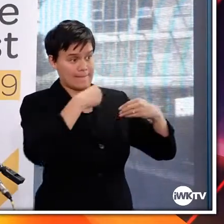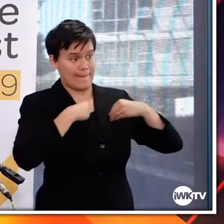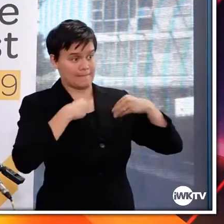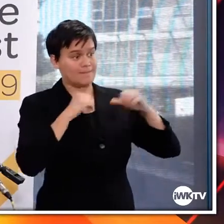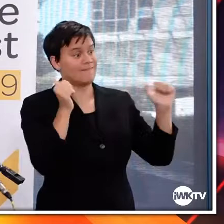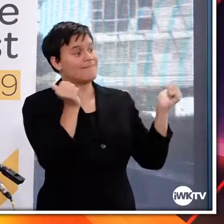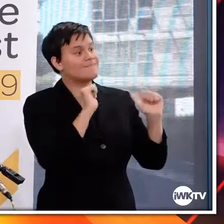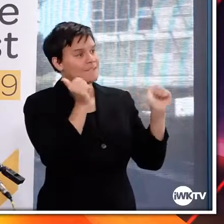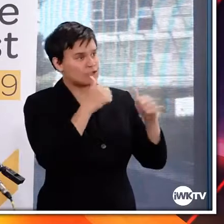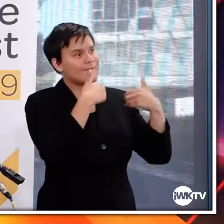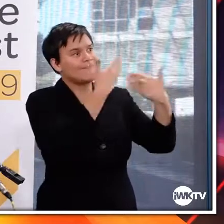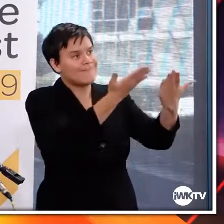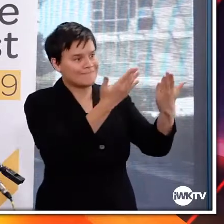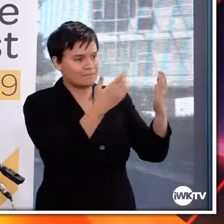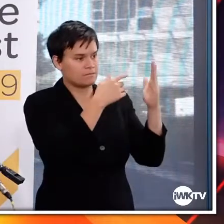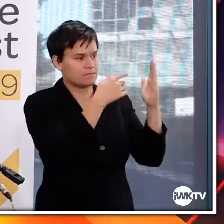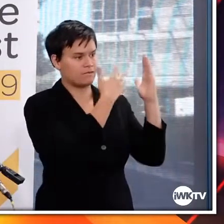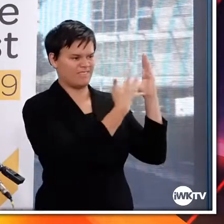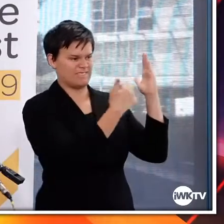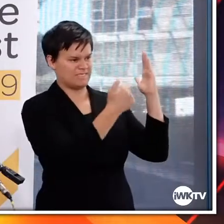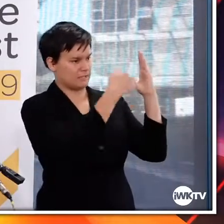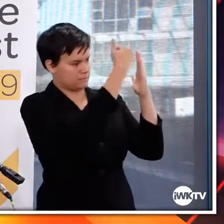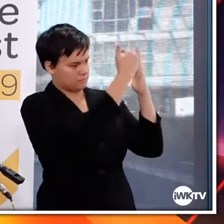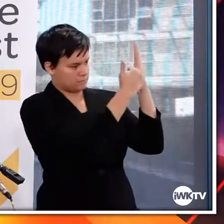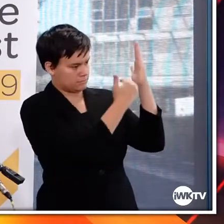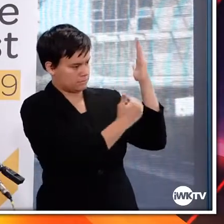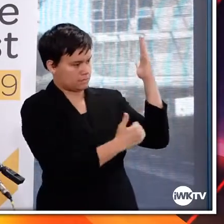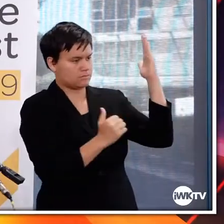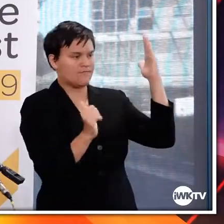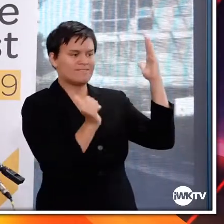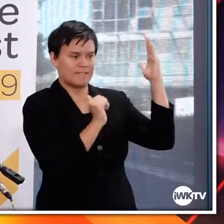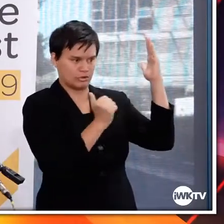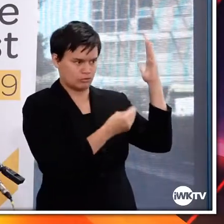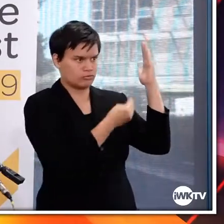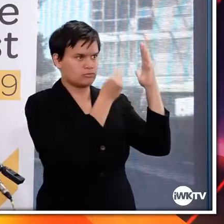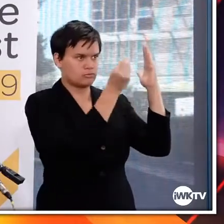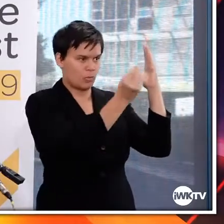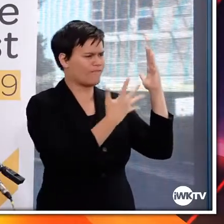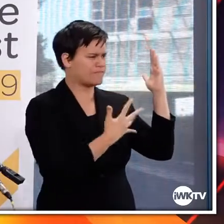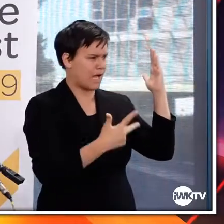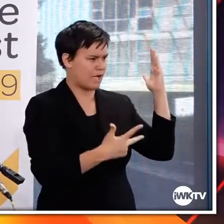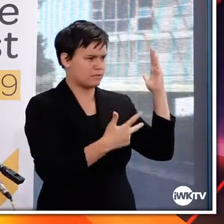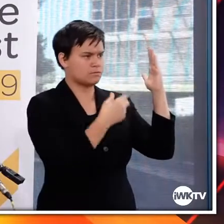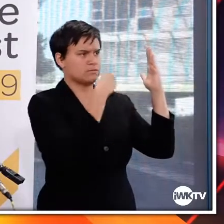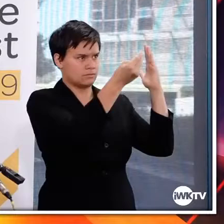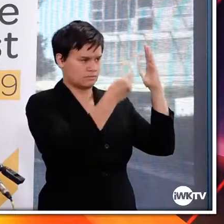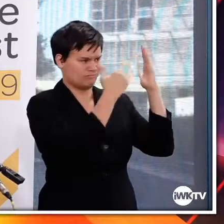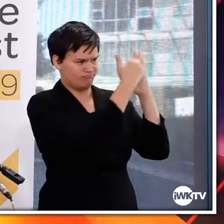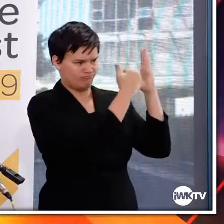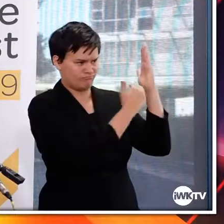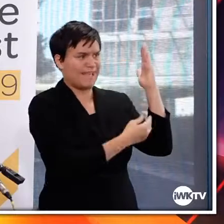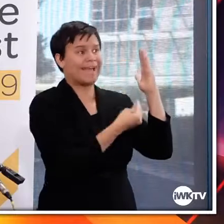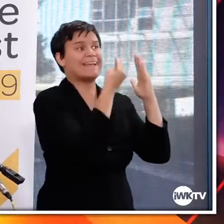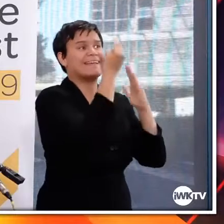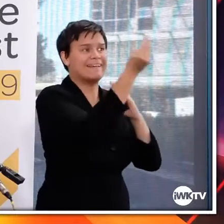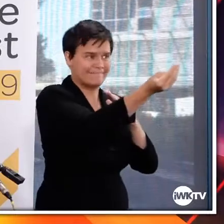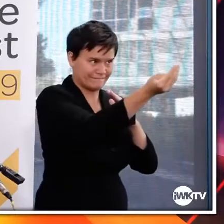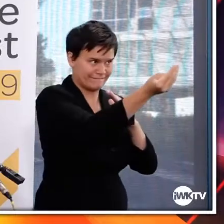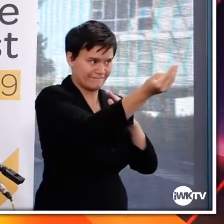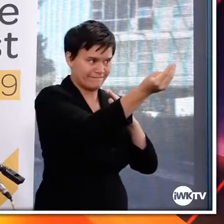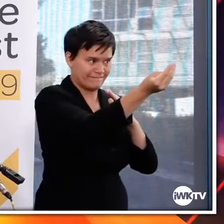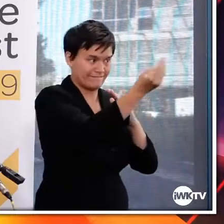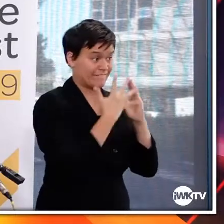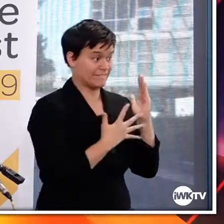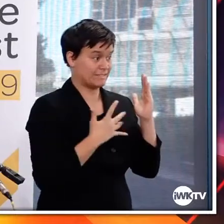information. Now, any manufacturer in manufacturing medicines or vaccines can, you know, when they're trying to